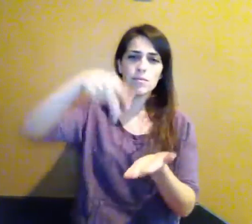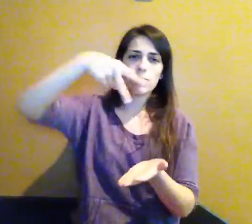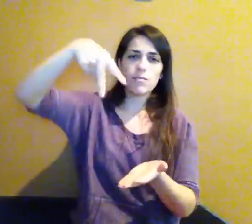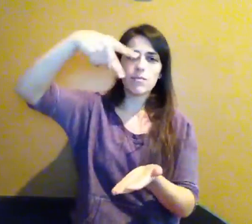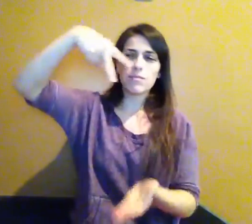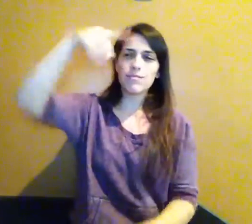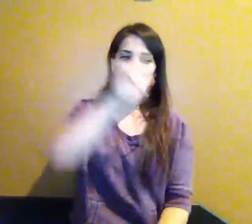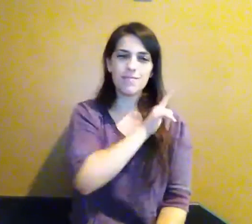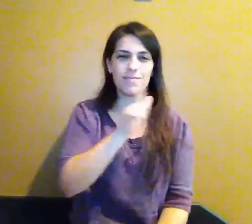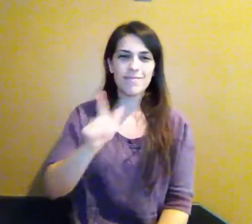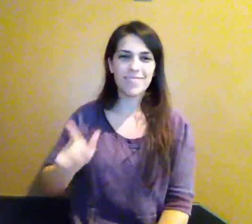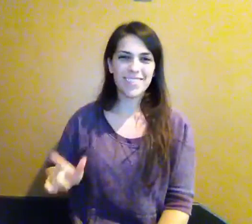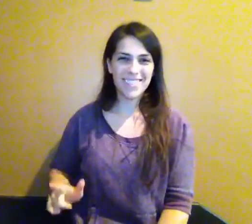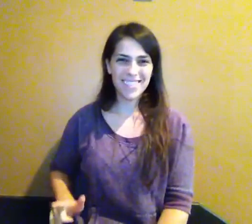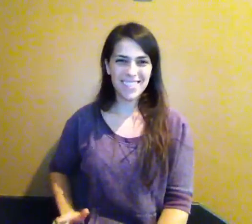risen Lord